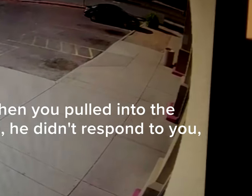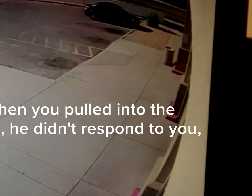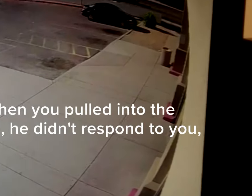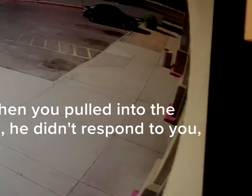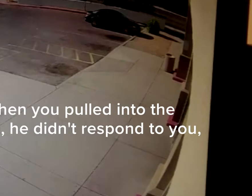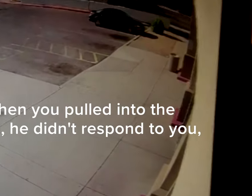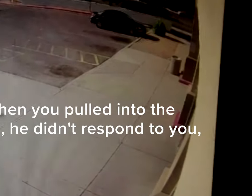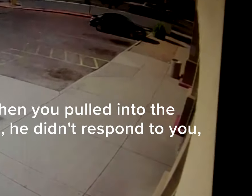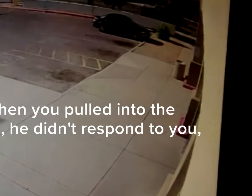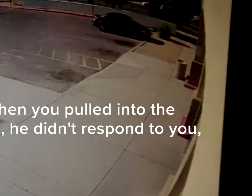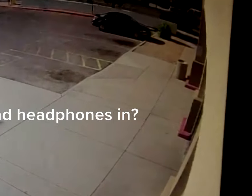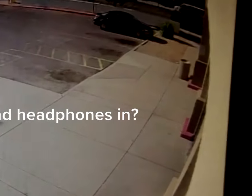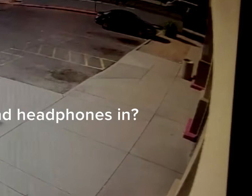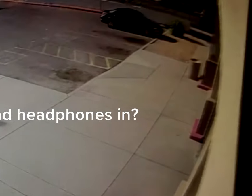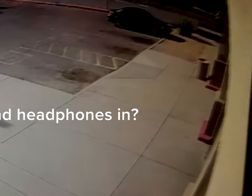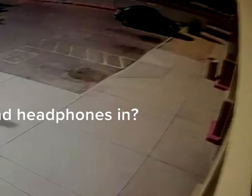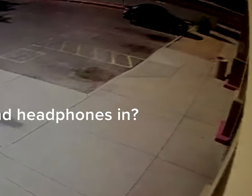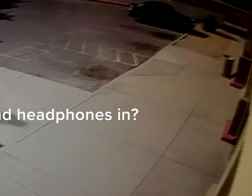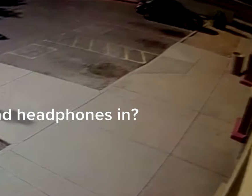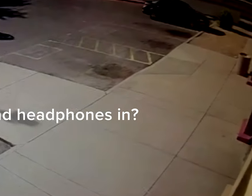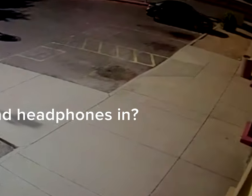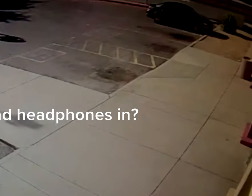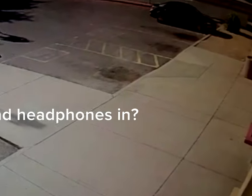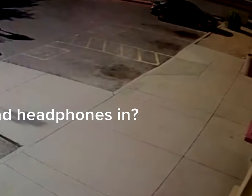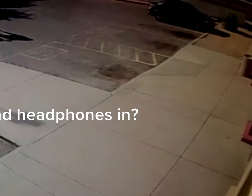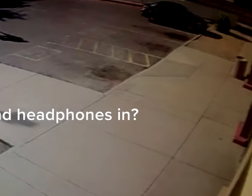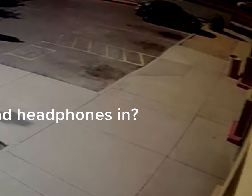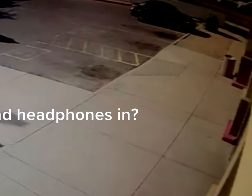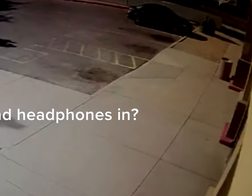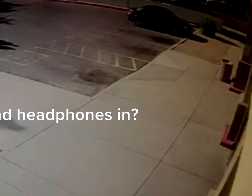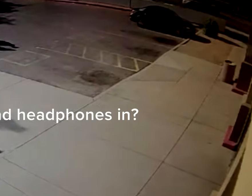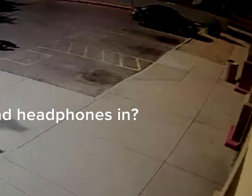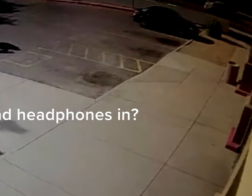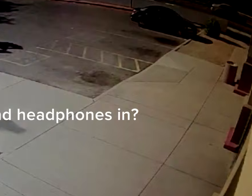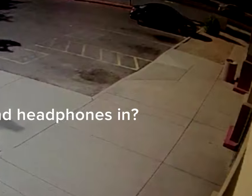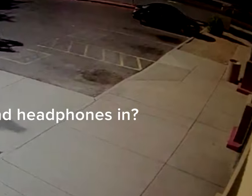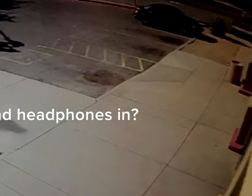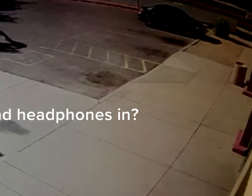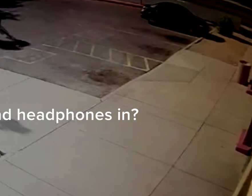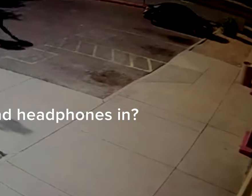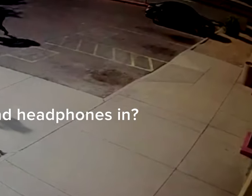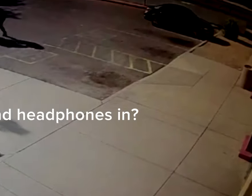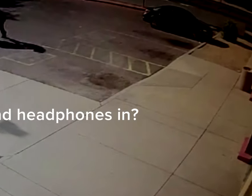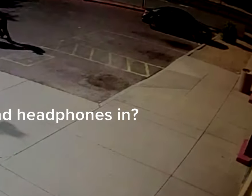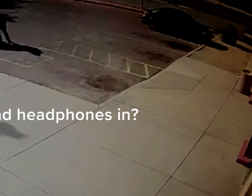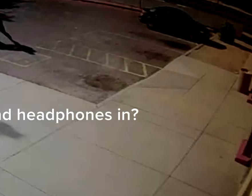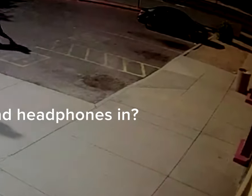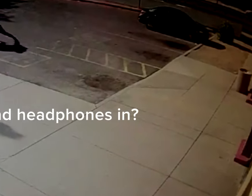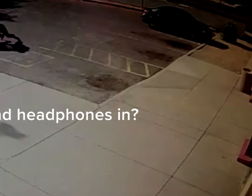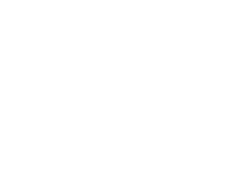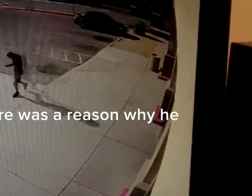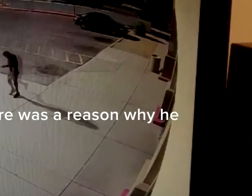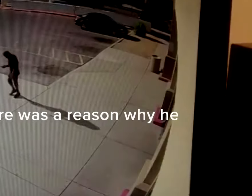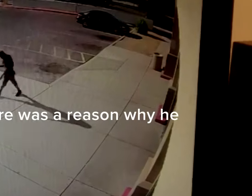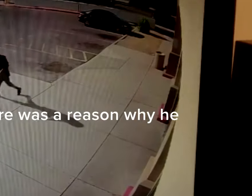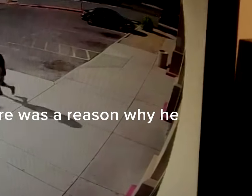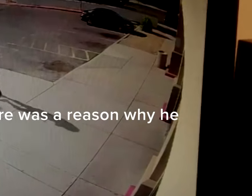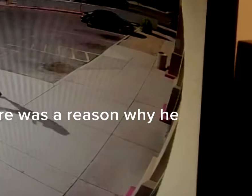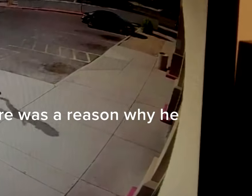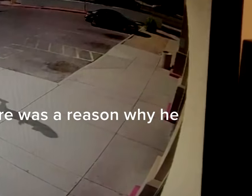correct? Correct. Did you check to see if he had headphones in? I didn't notice. Okay. Did you check to see if